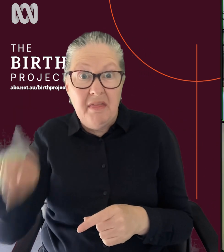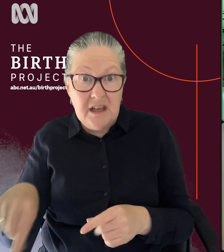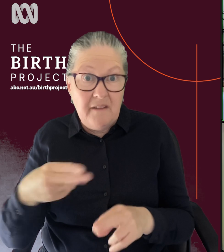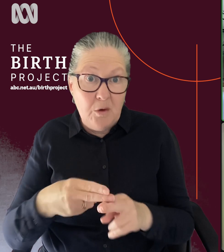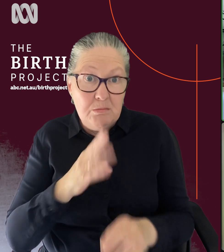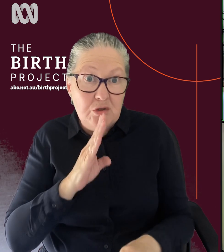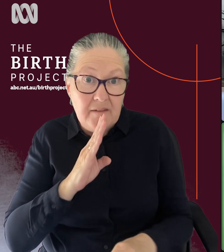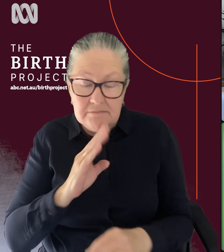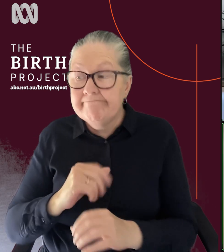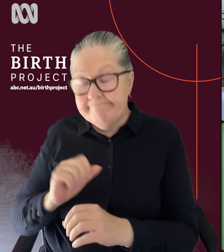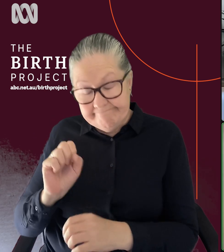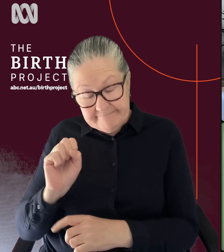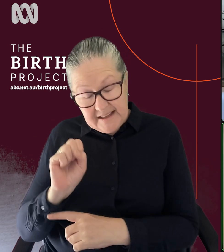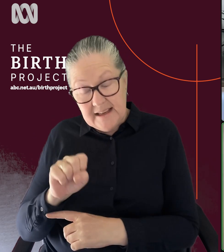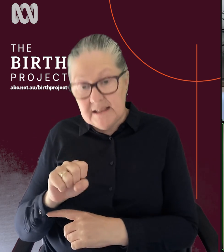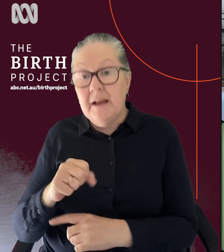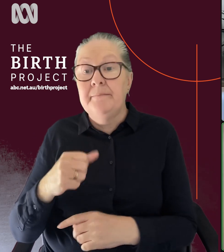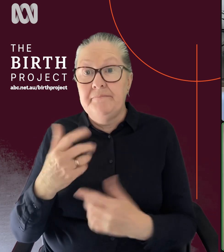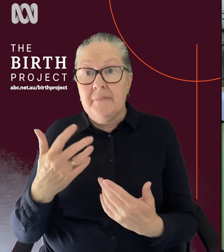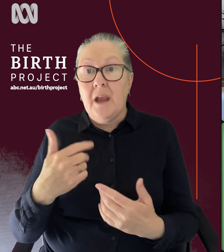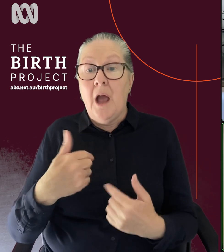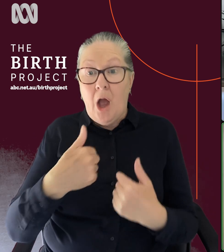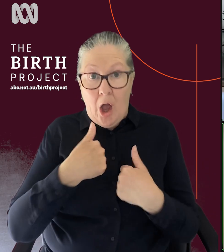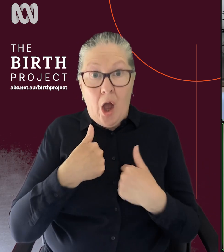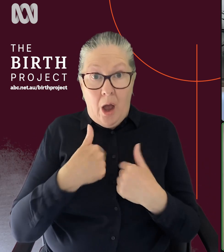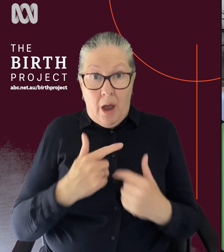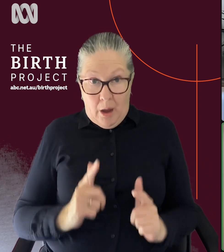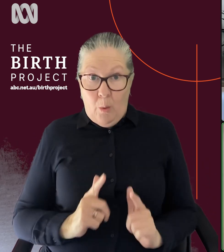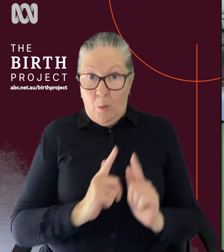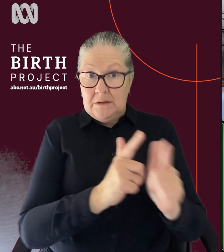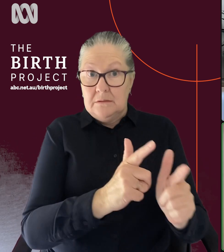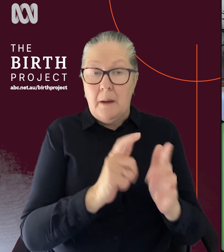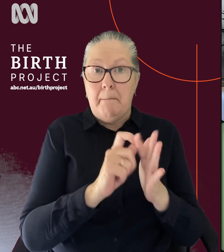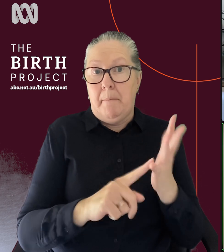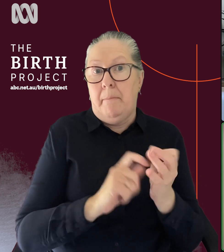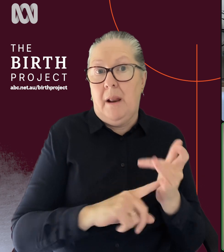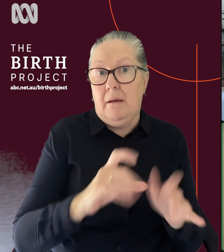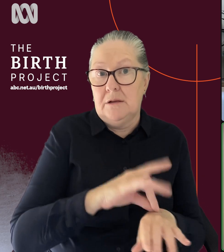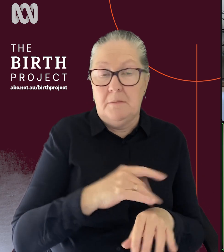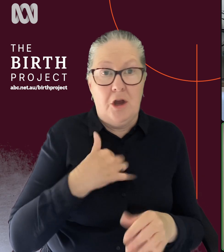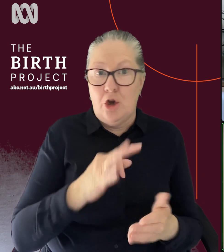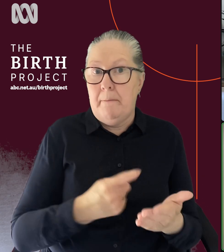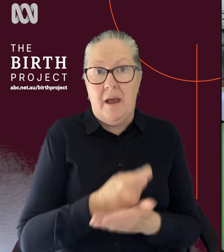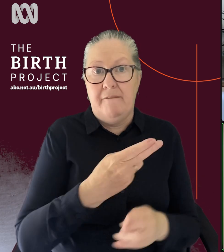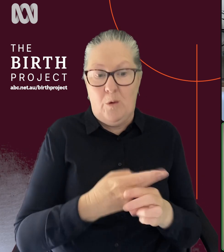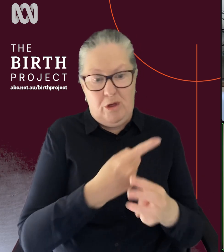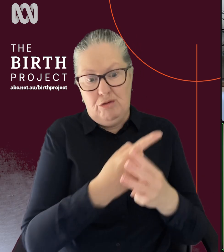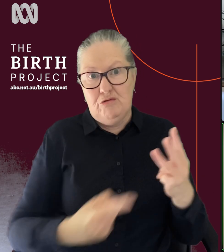private. Yeah. Yep. And I went publicly. So I feel like I didn't pay a cent for all three of my births. So I feel very lucky, but